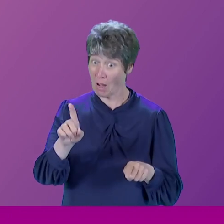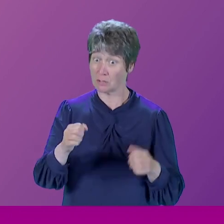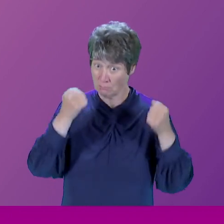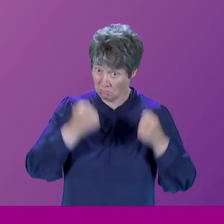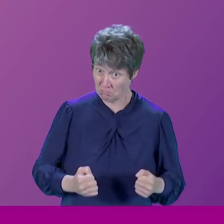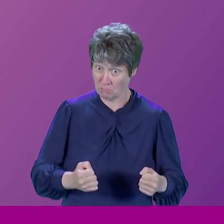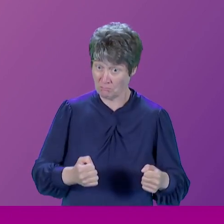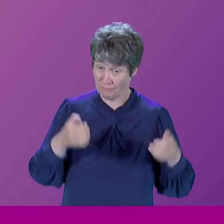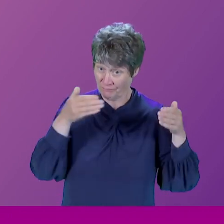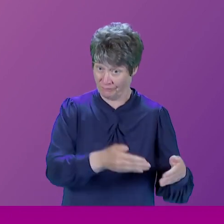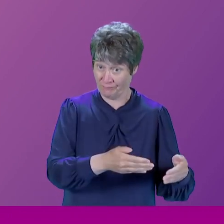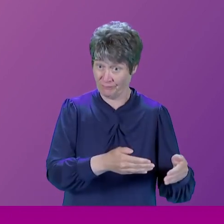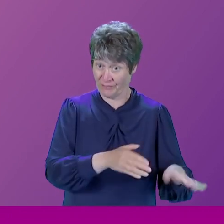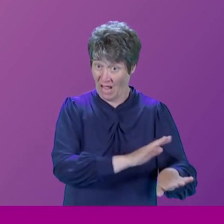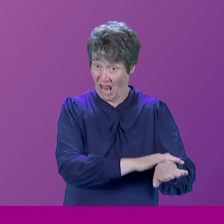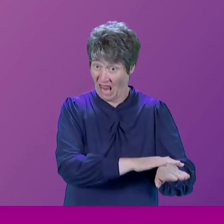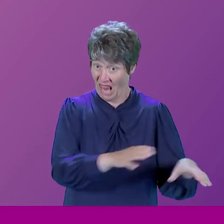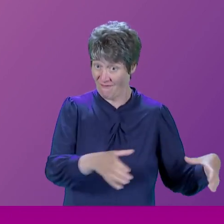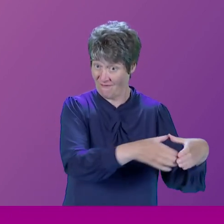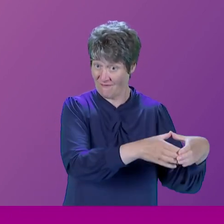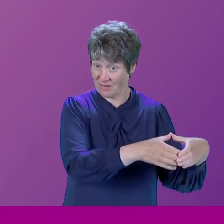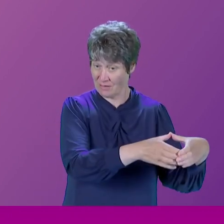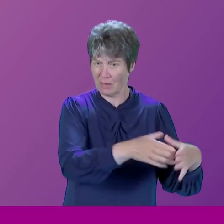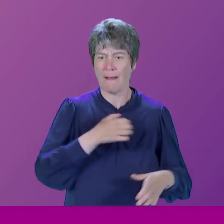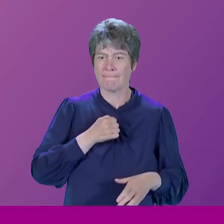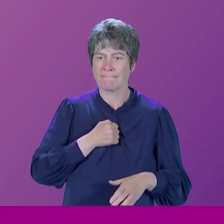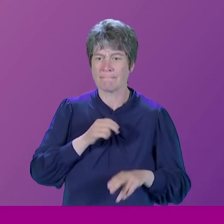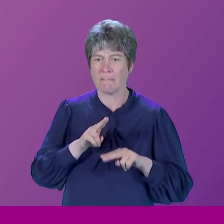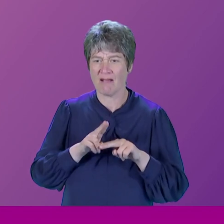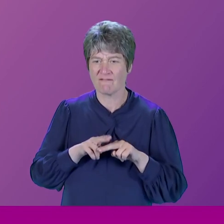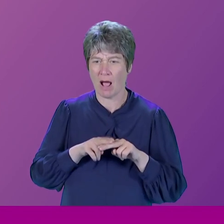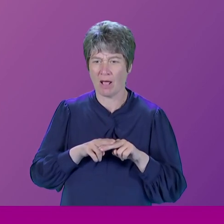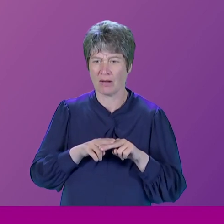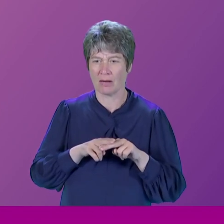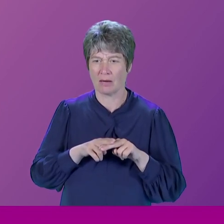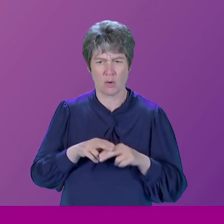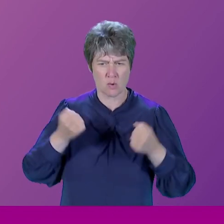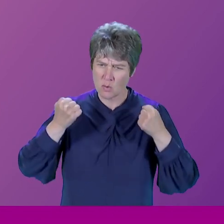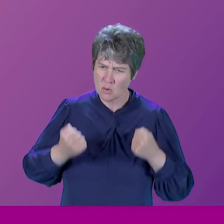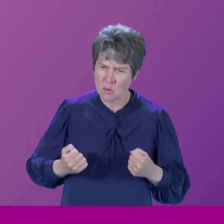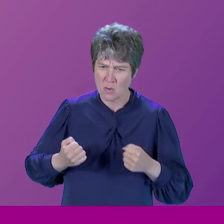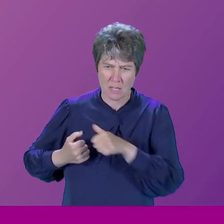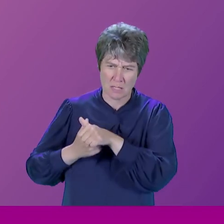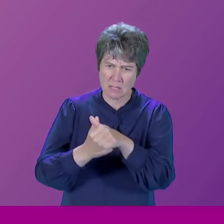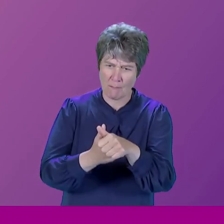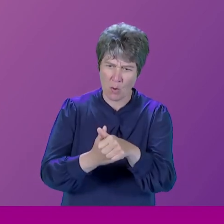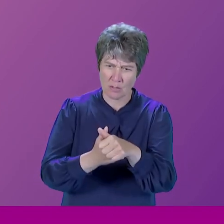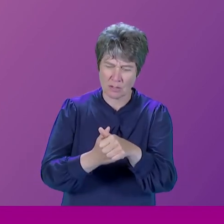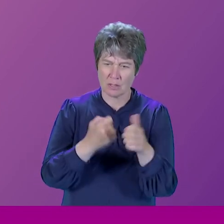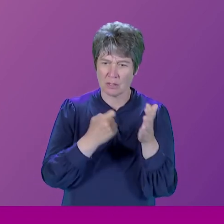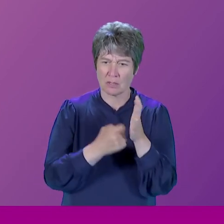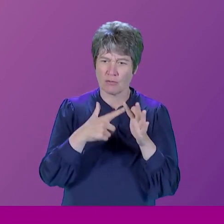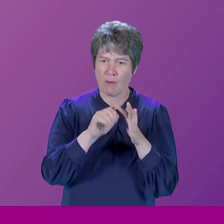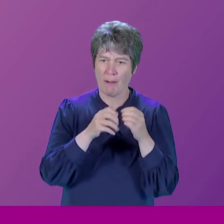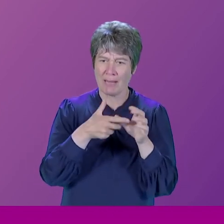my father was, as you mentioned, a very staunch supporter of the Republican government